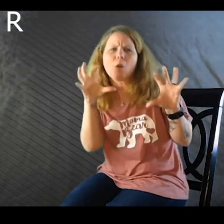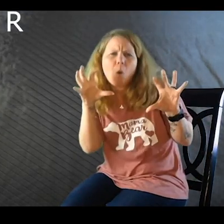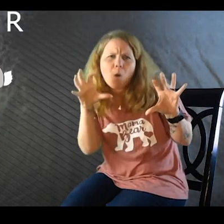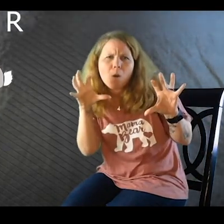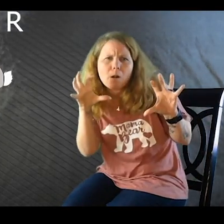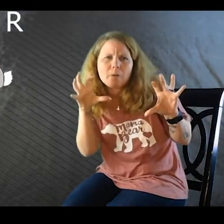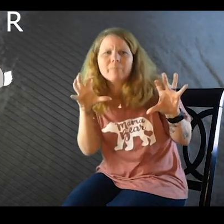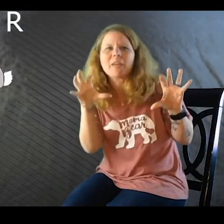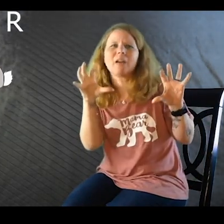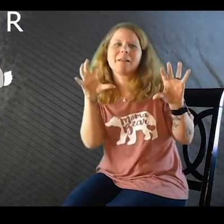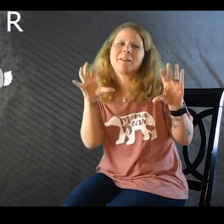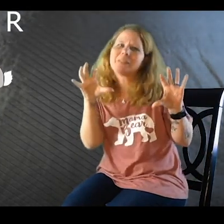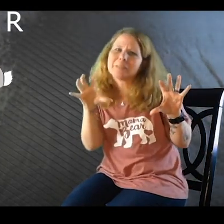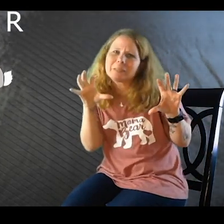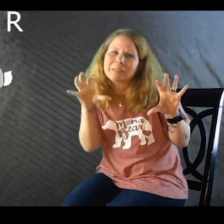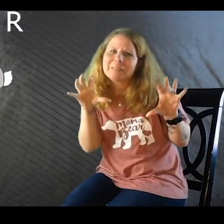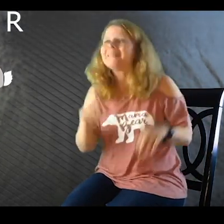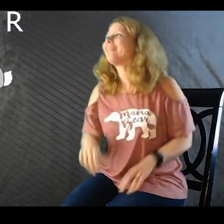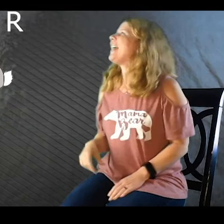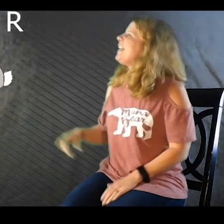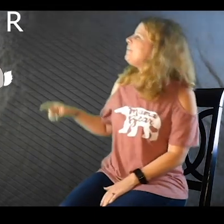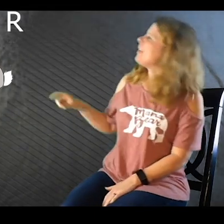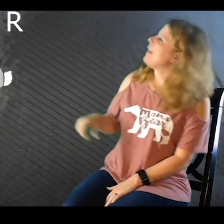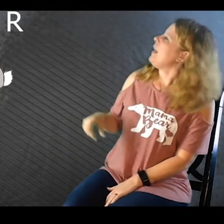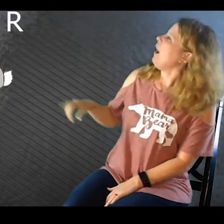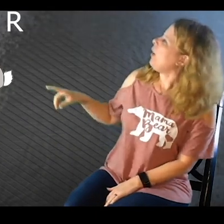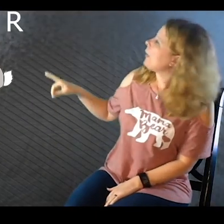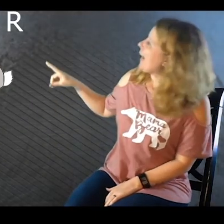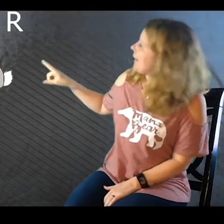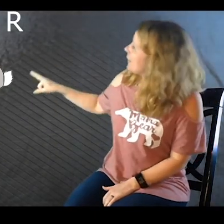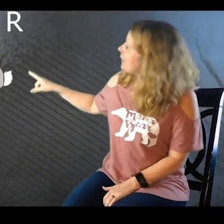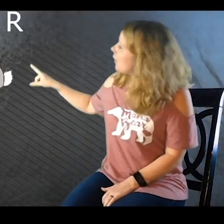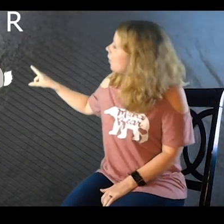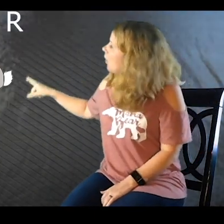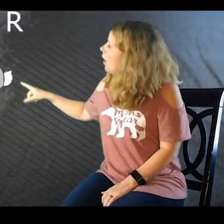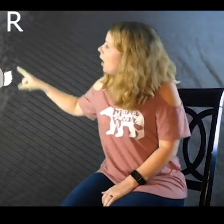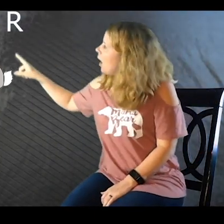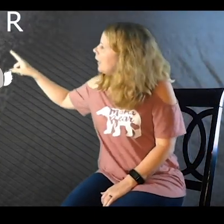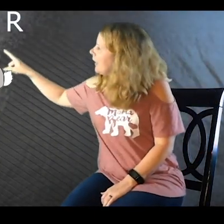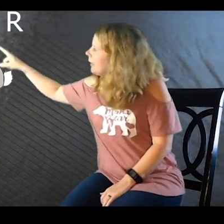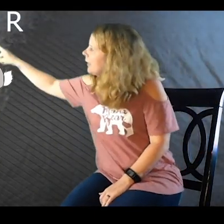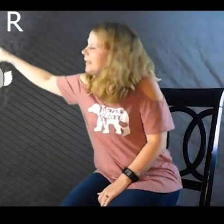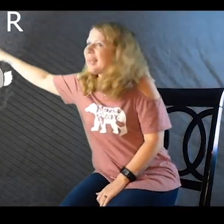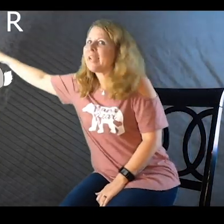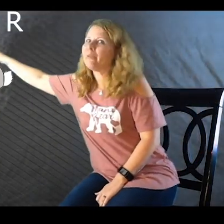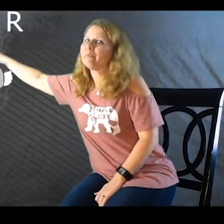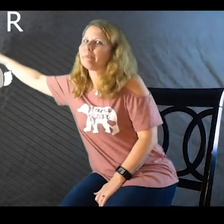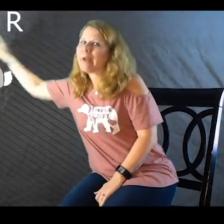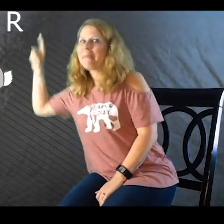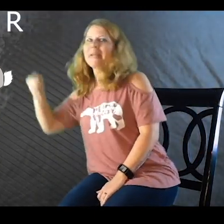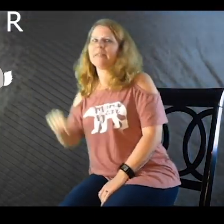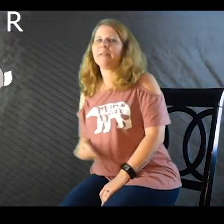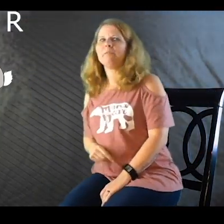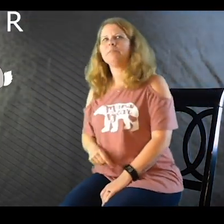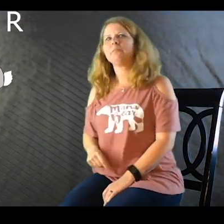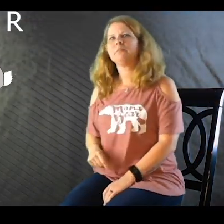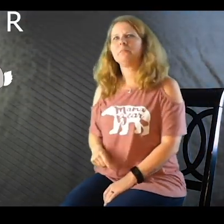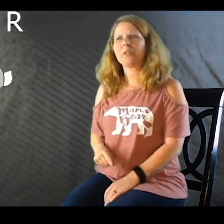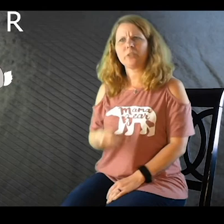Roar. Right? Okay, so here is a rabbit. Does your